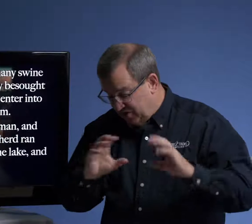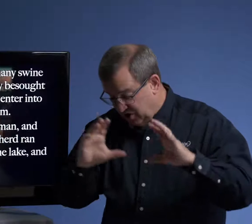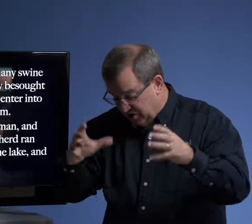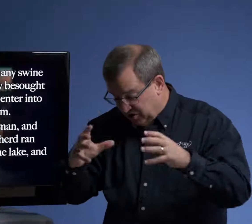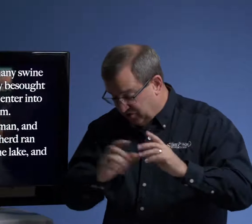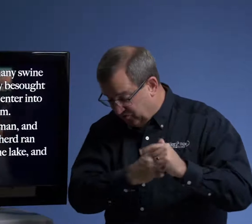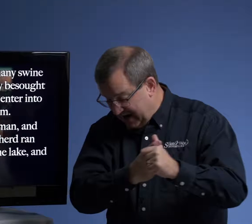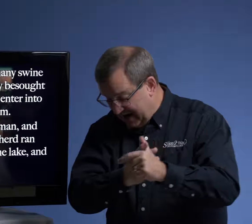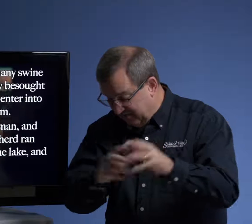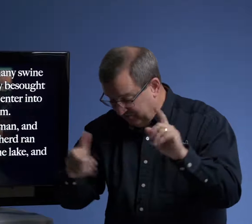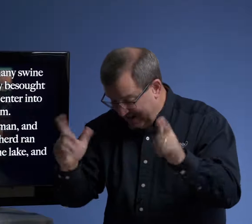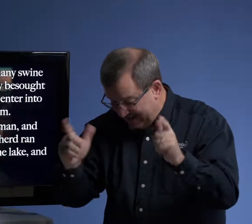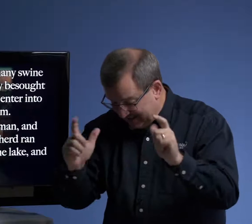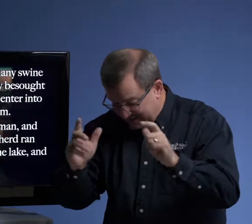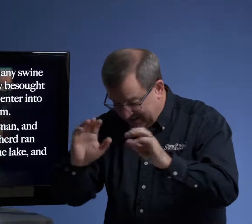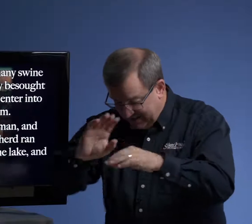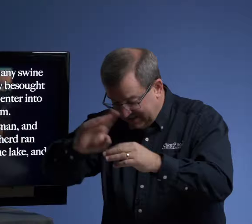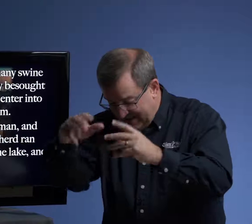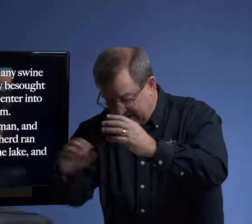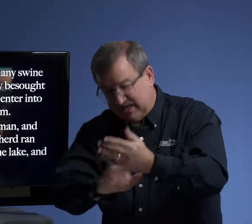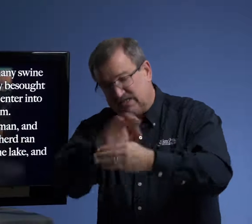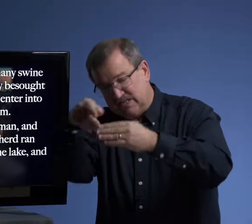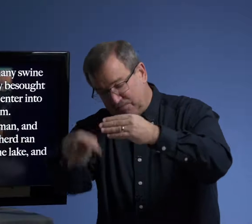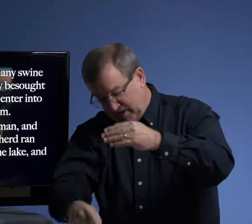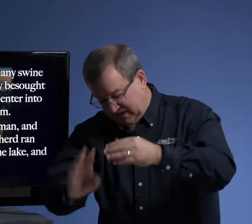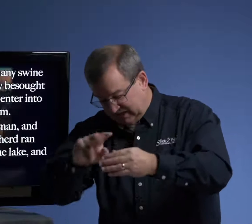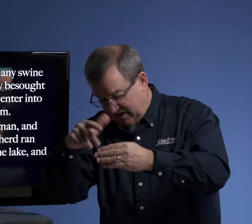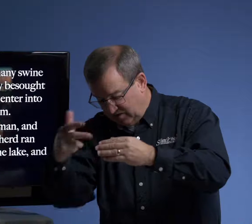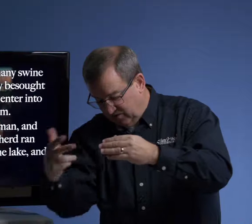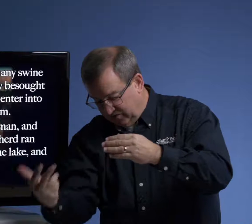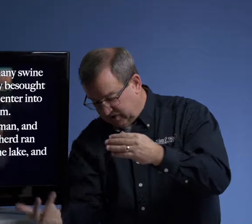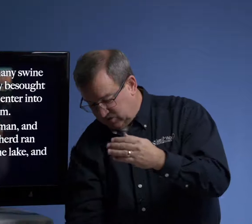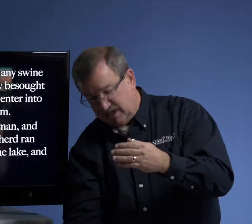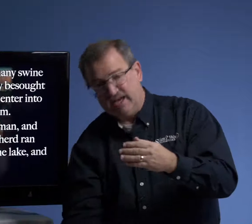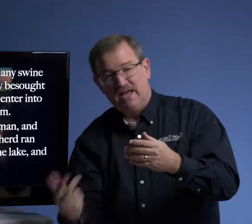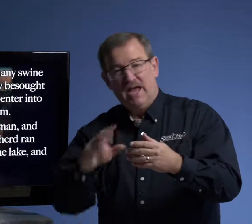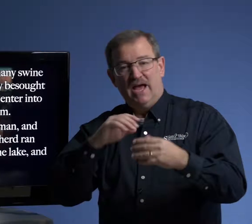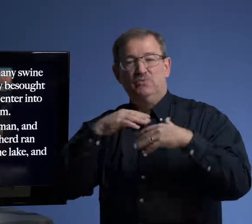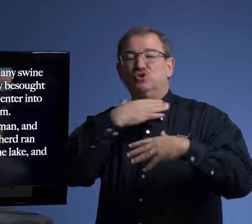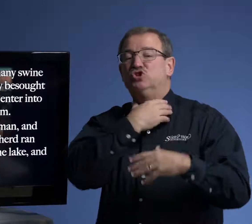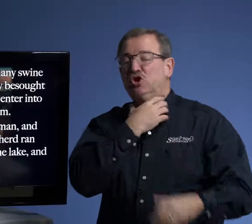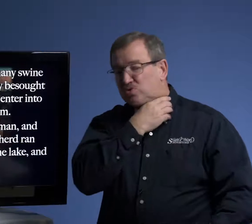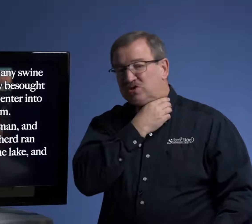the herd ran violently down a steep place and over into a lake and were choked.